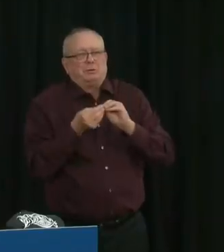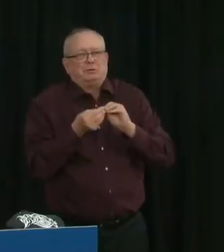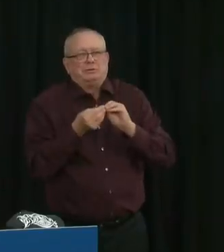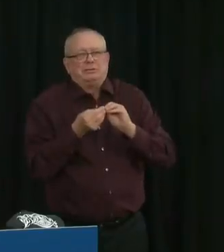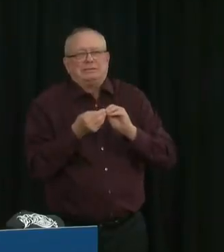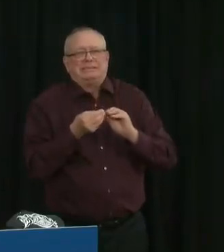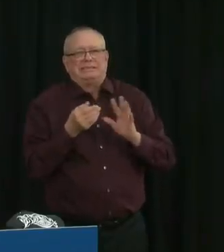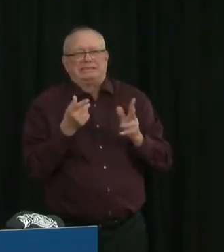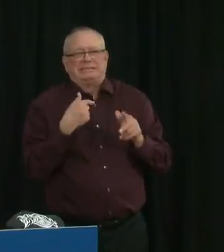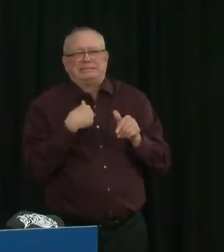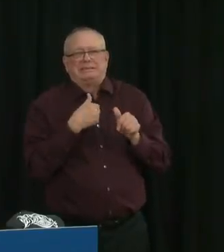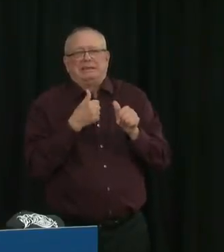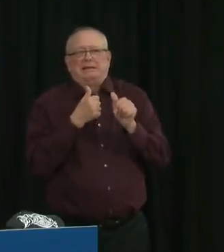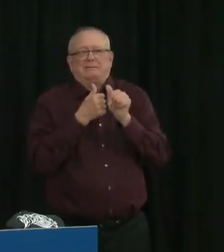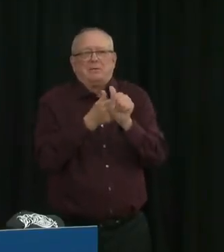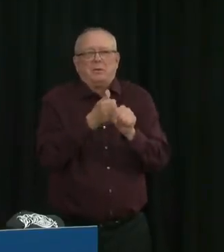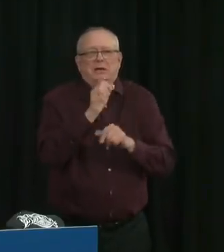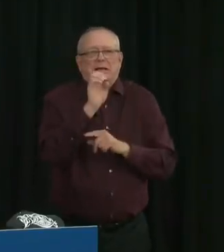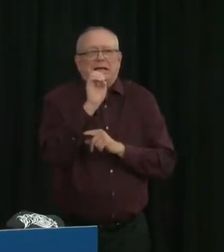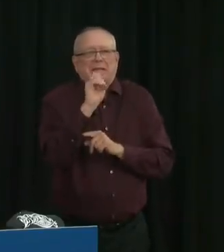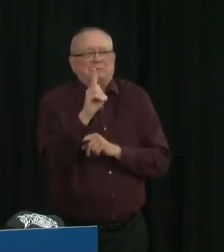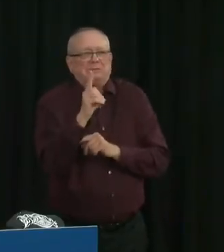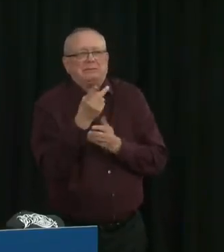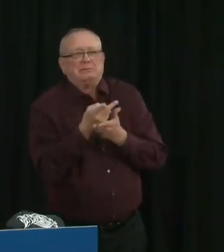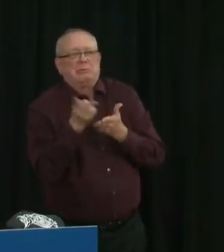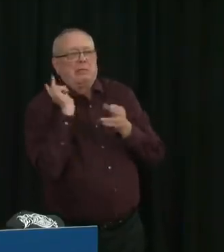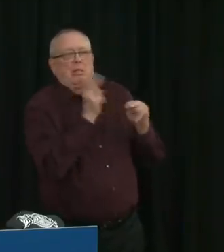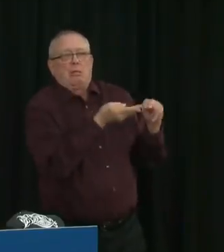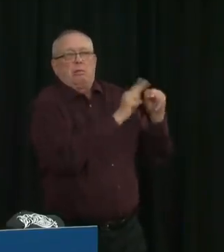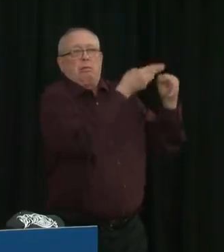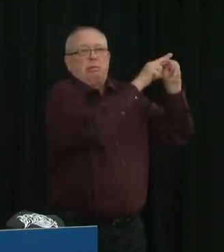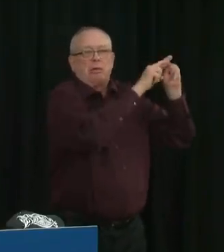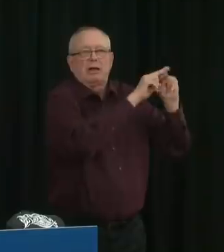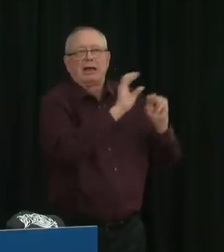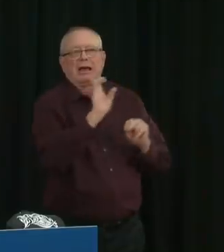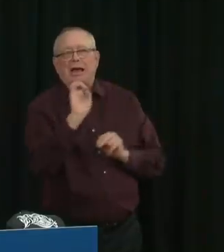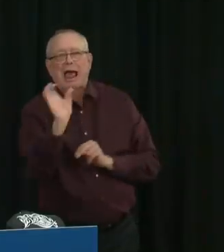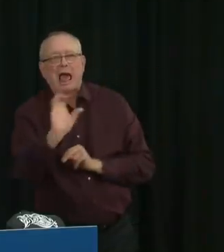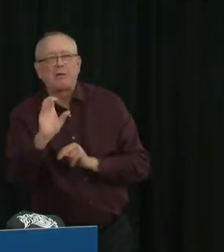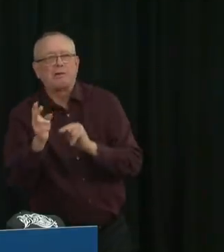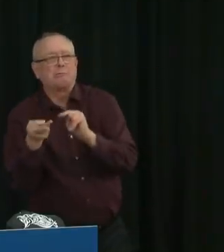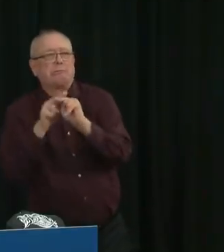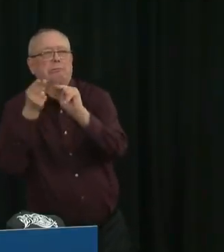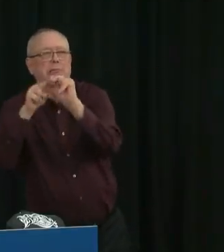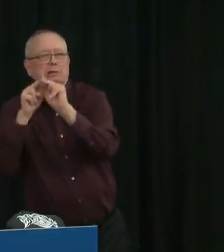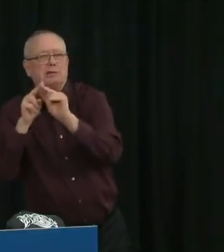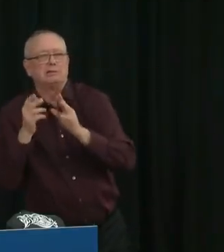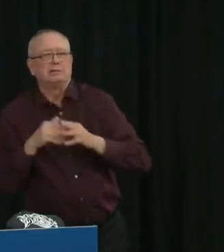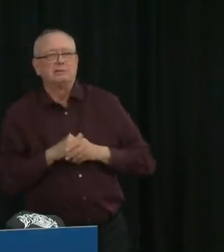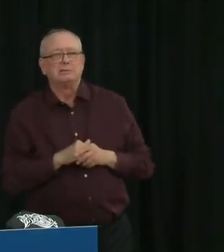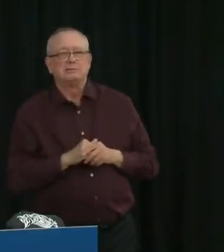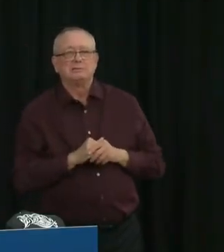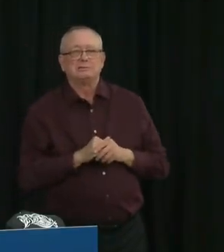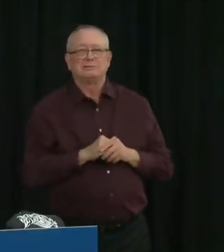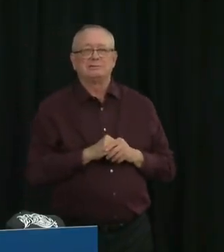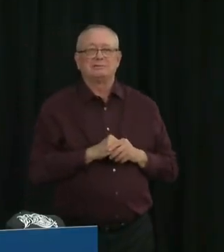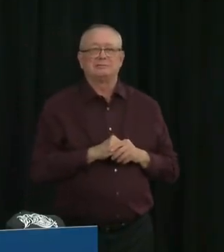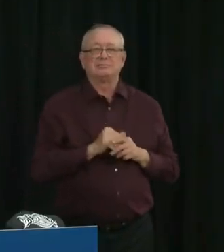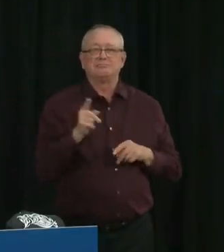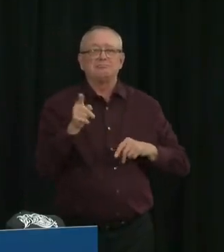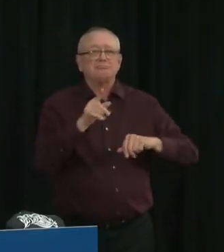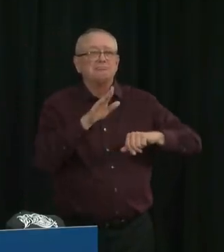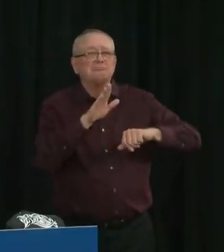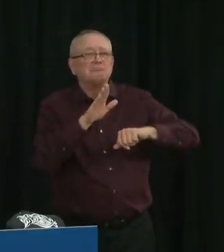experienced a few weeks ago, I'm wondering if the province is considering similarly introducing voluntary restrictions